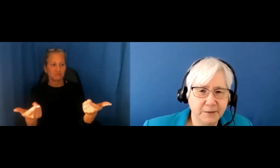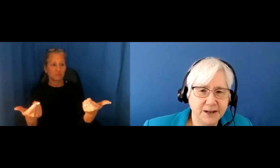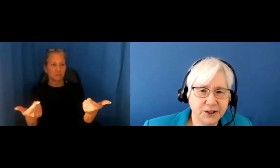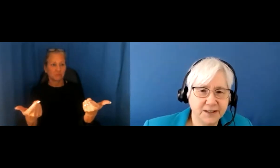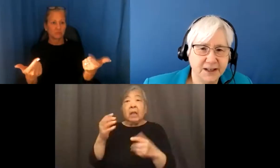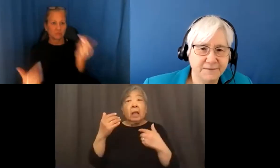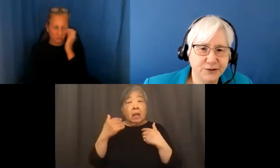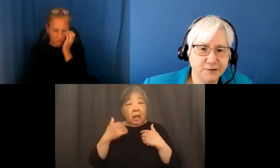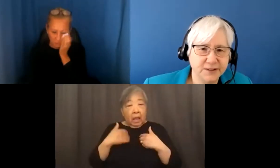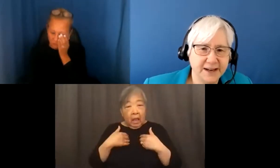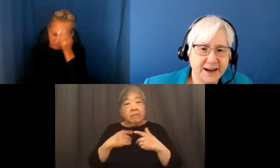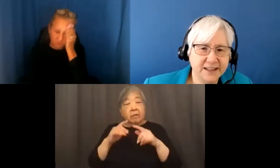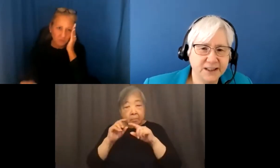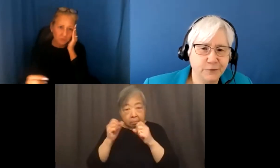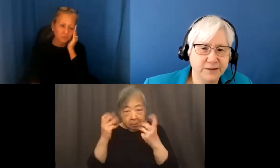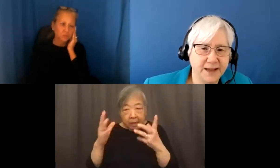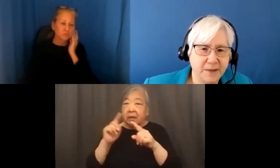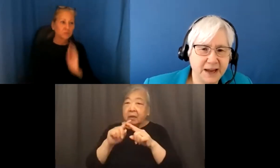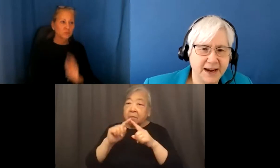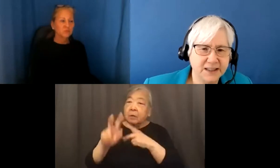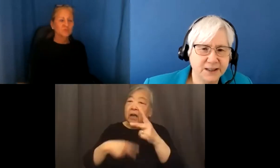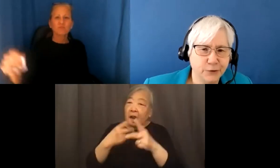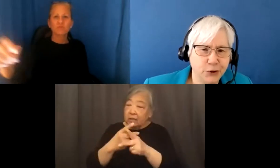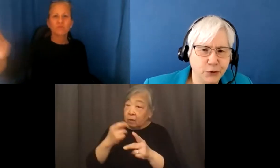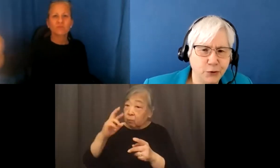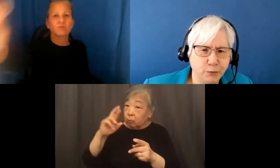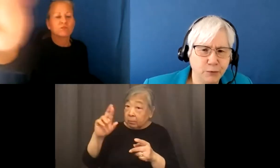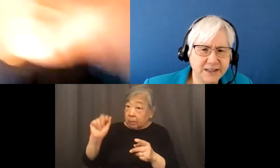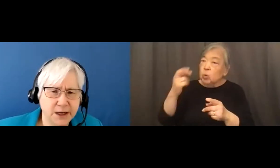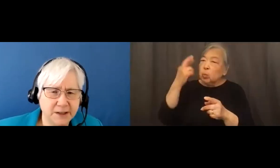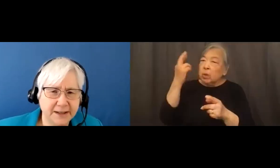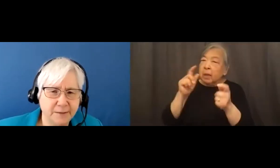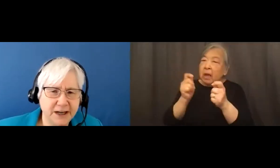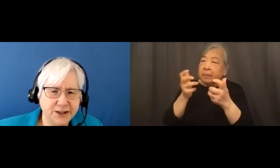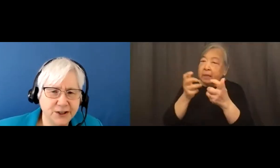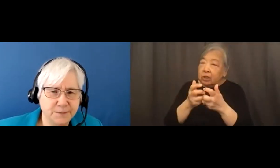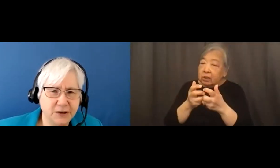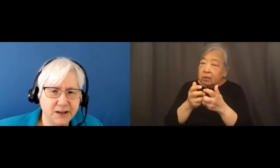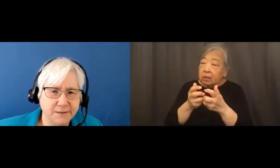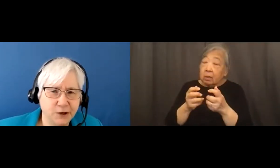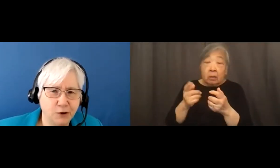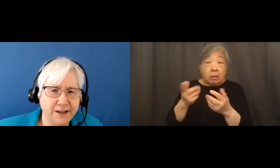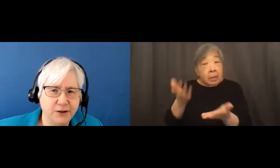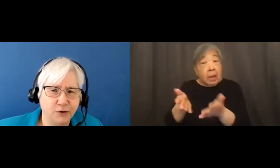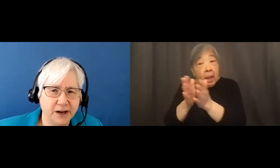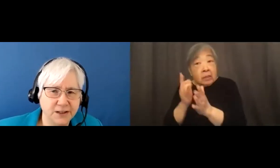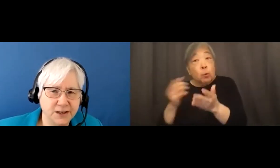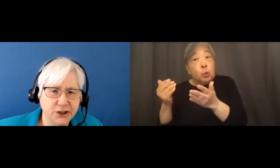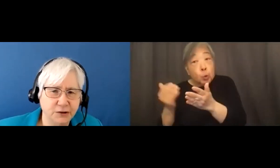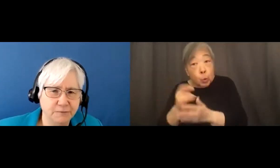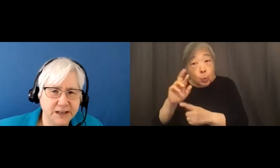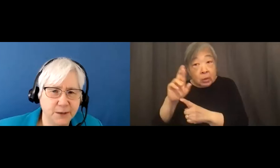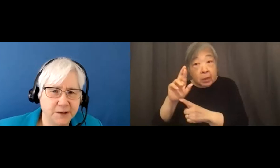accommodations individuals can ask for. They may ask for new reasonable accommodations because of COVID or